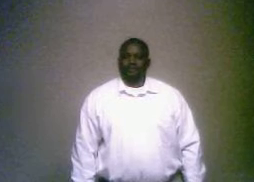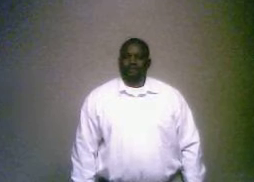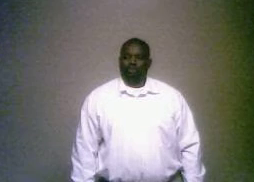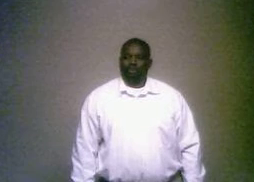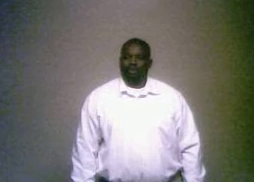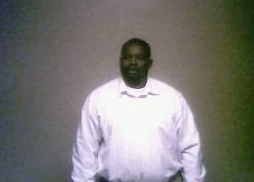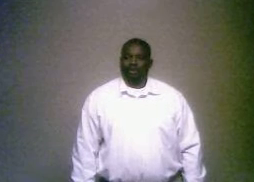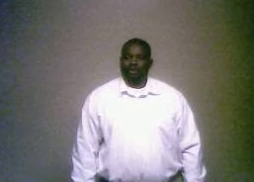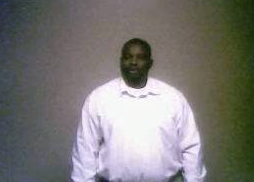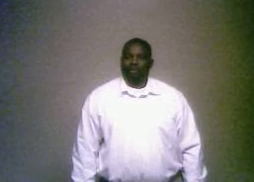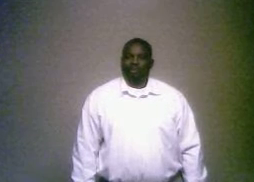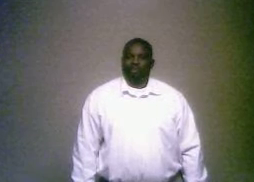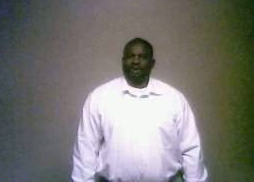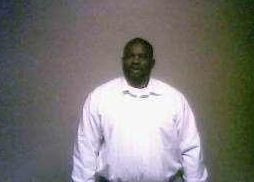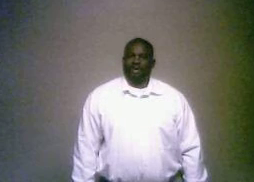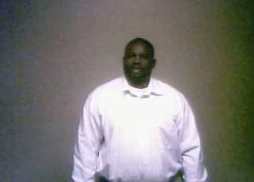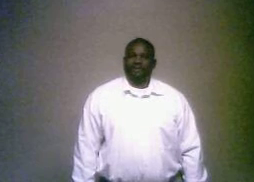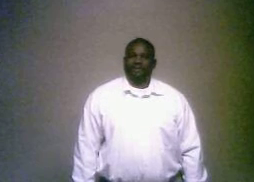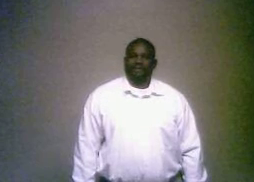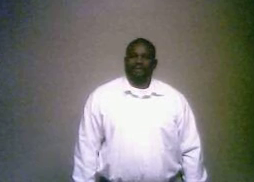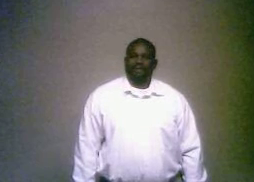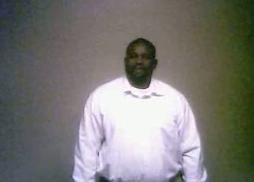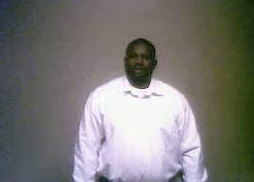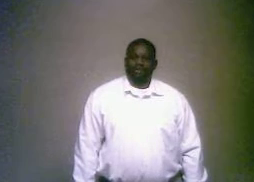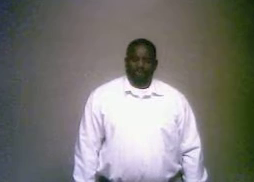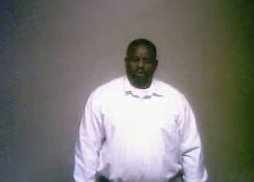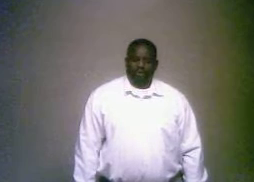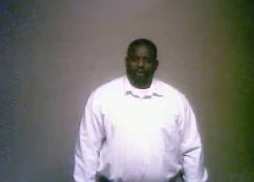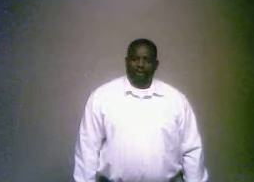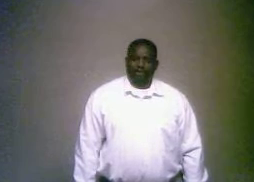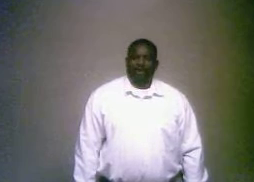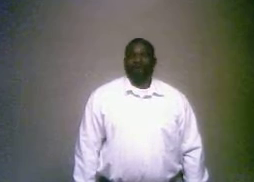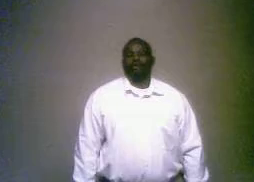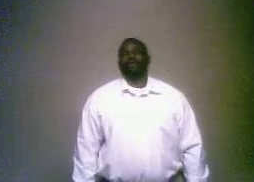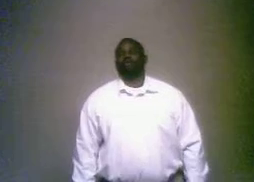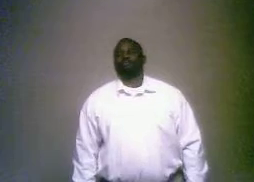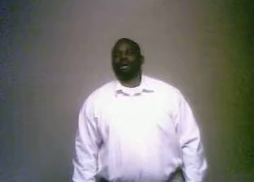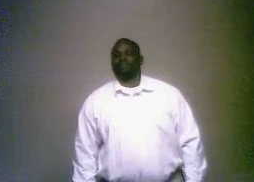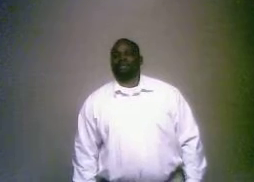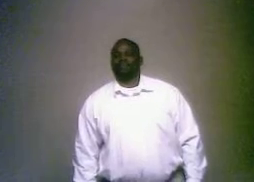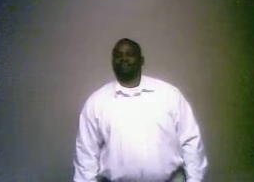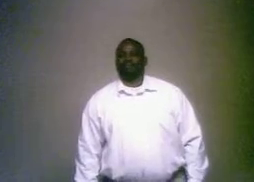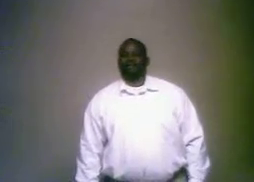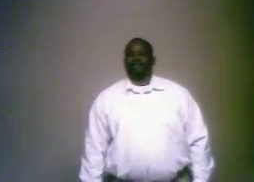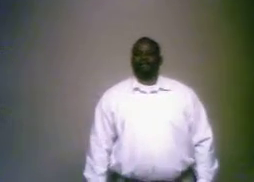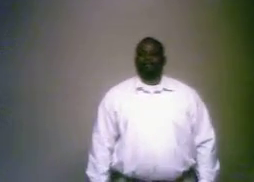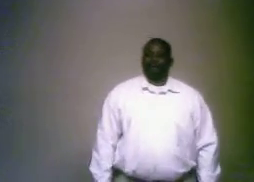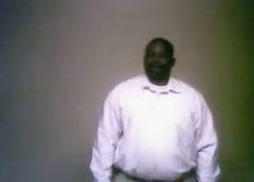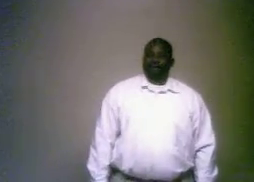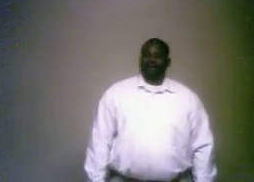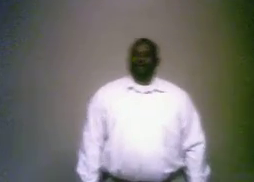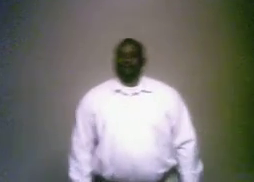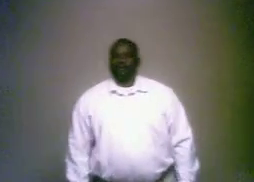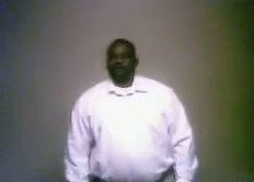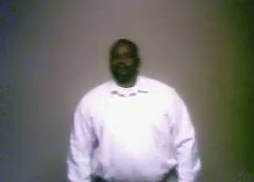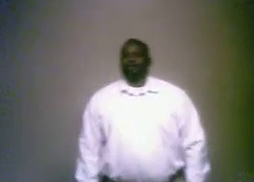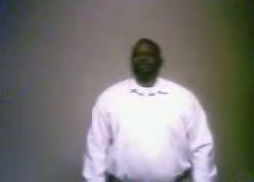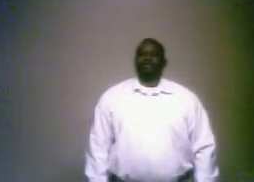but clear message on the Holy Ghost baptism. So you listen